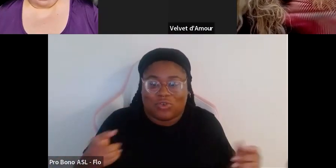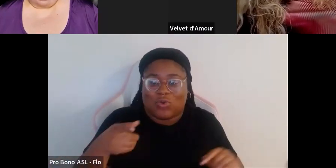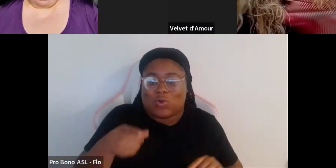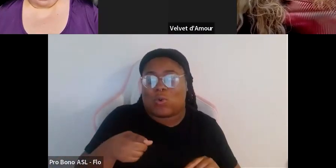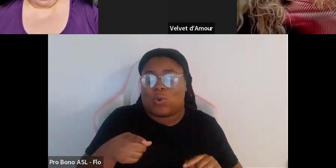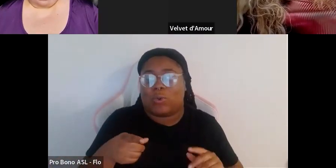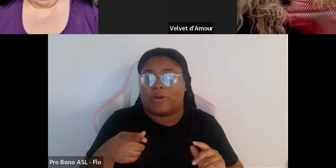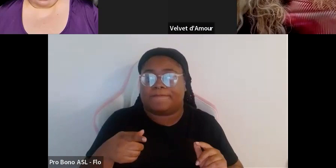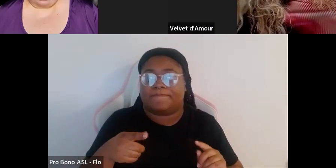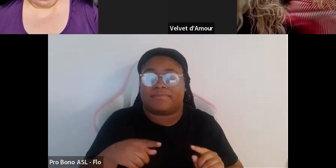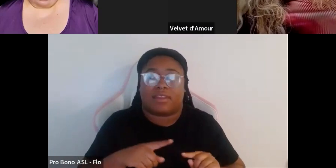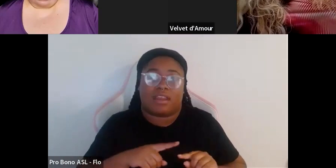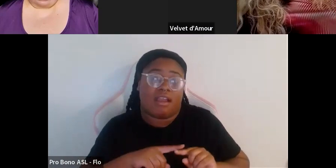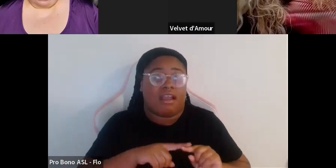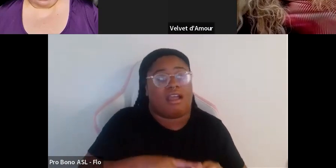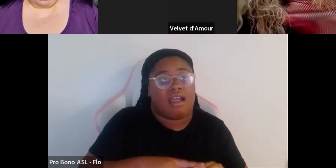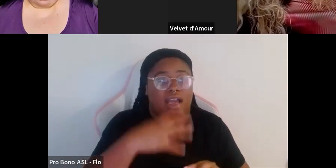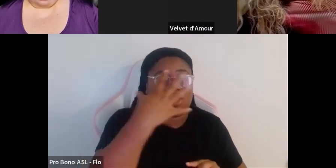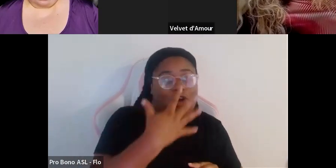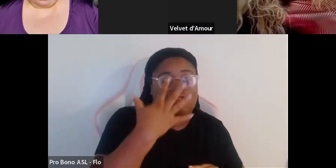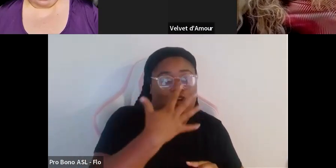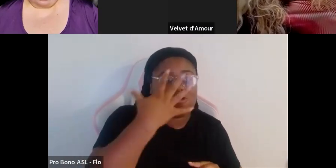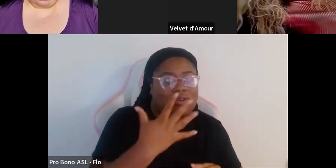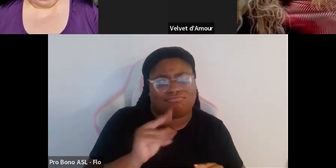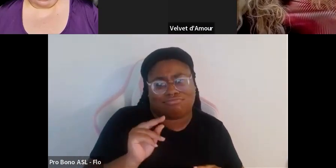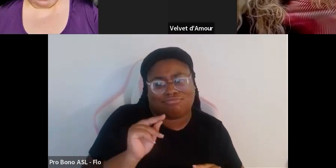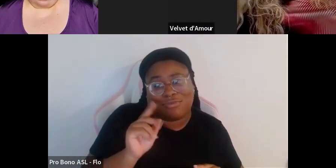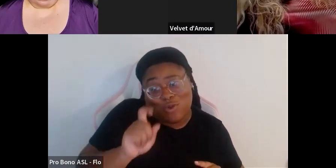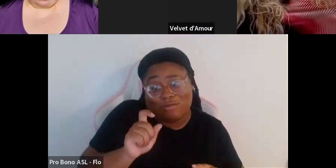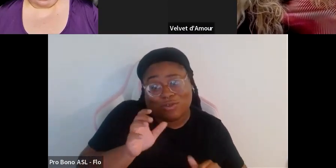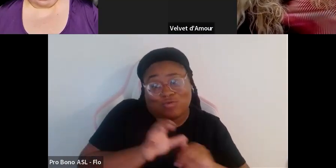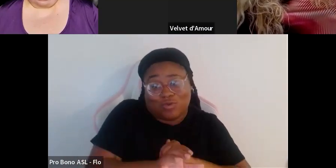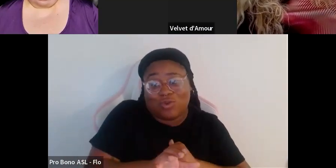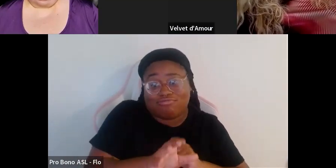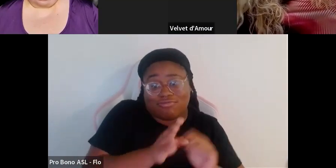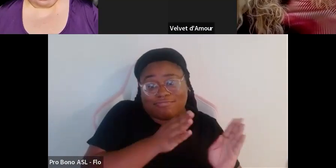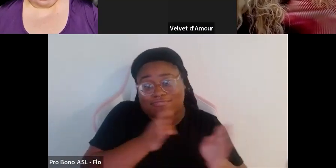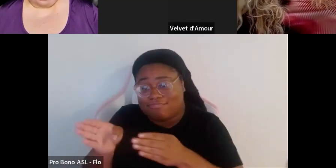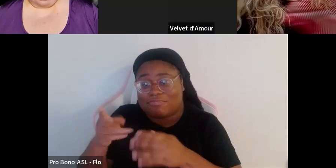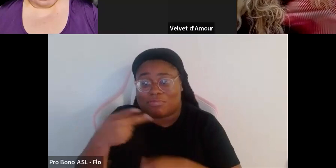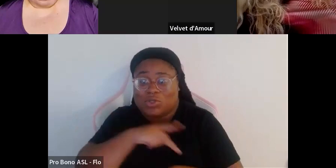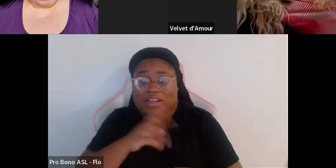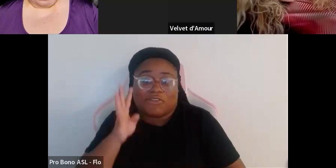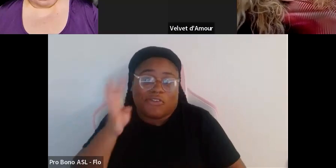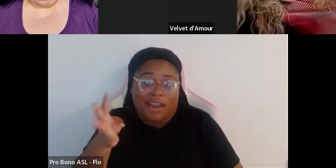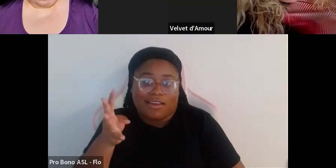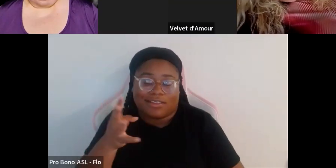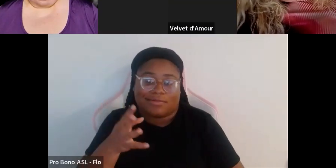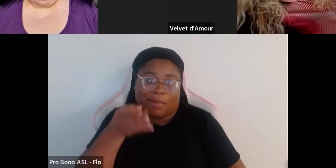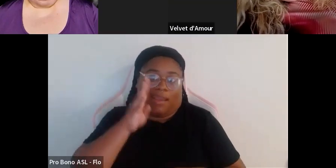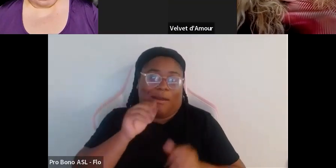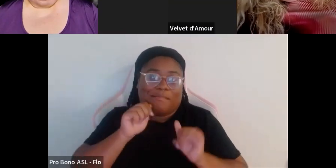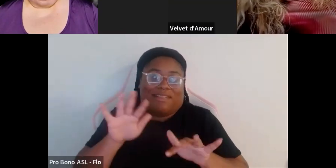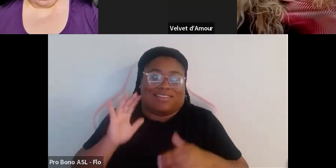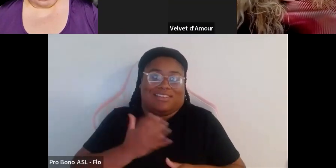lean into lookism so you're forced to create personality and like god bless us for that